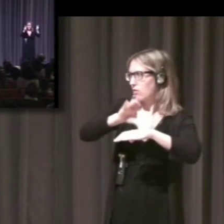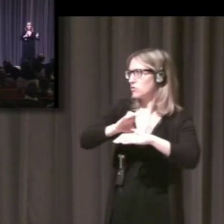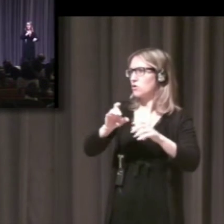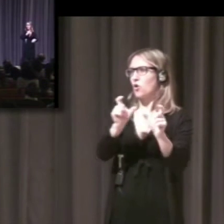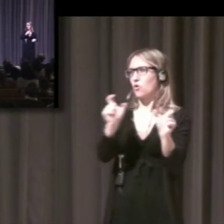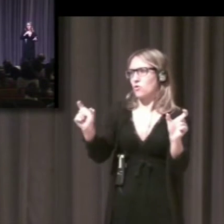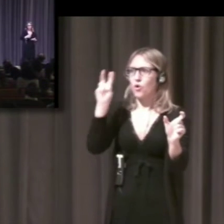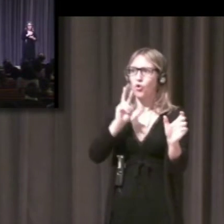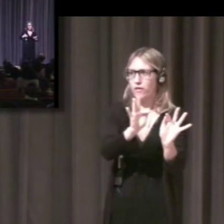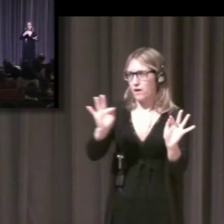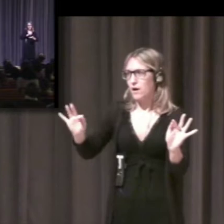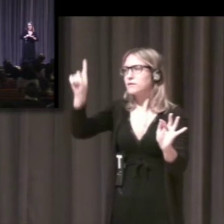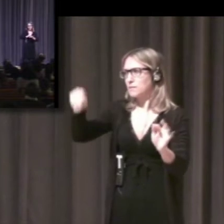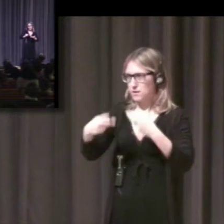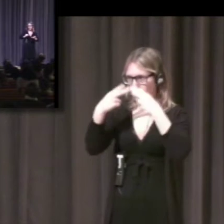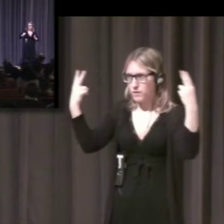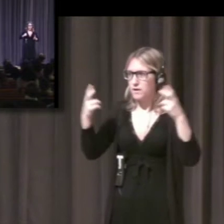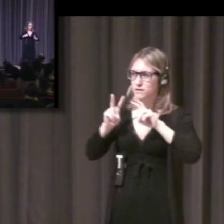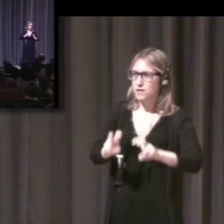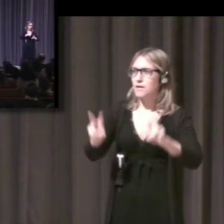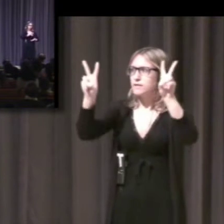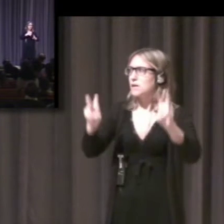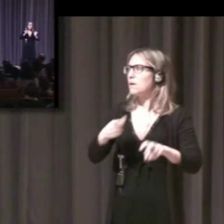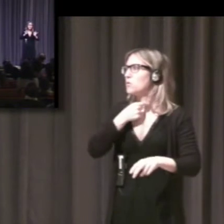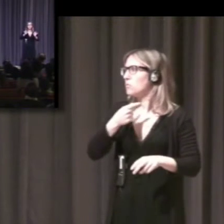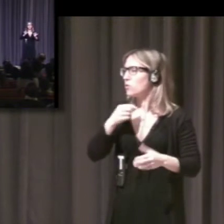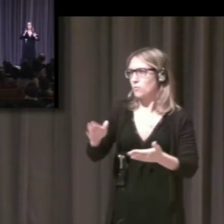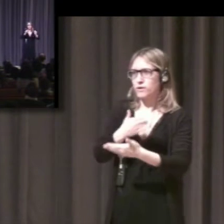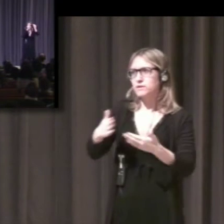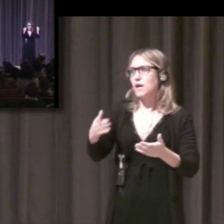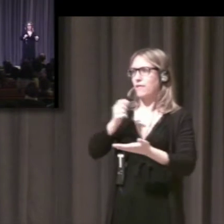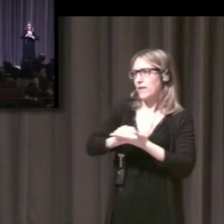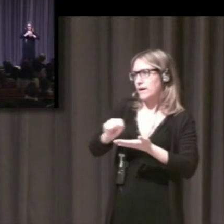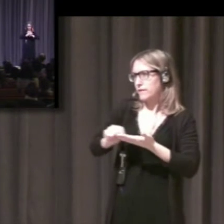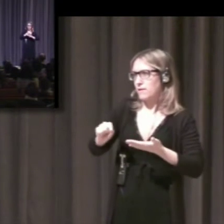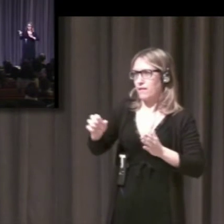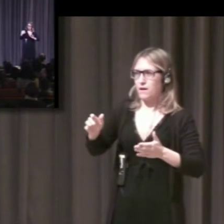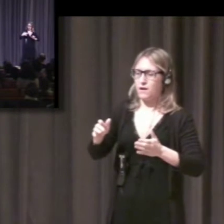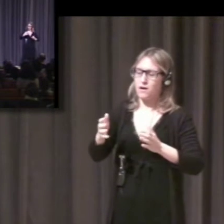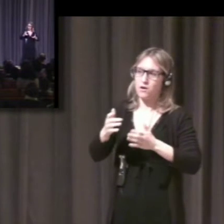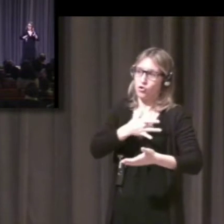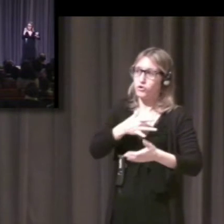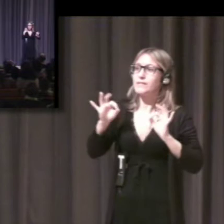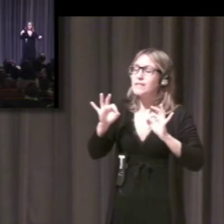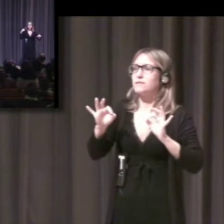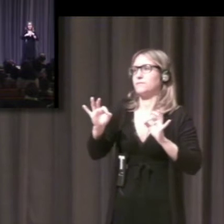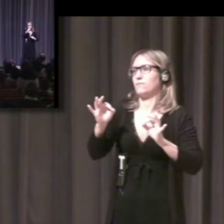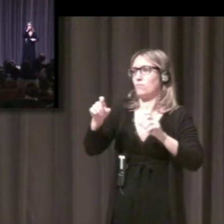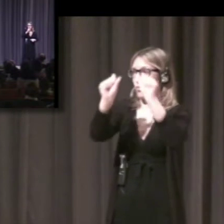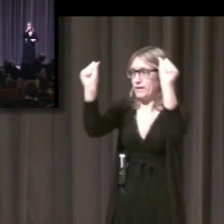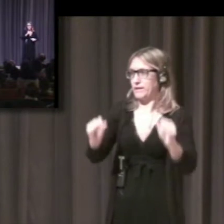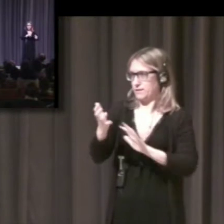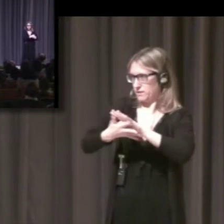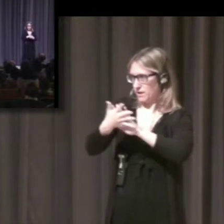quite unique combination of expertise. In the past few years, together with other colleagues, she has engaged in the defense of language